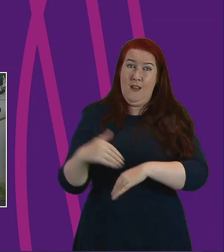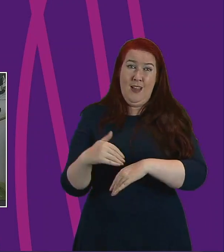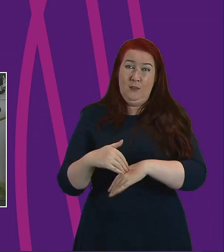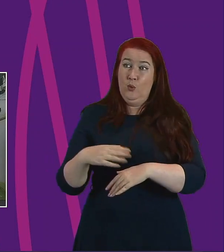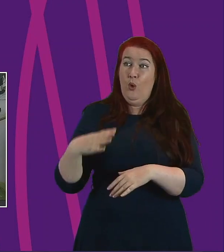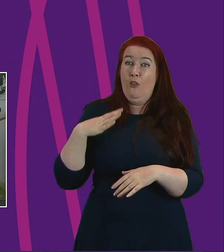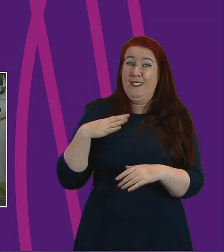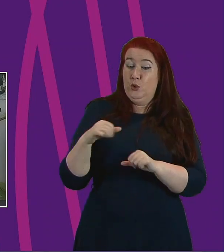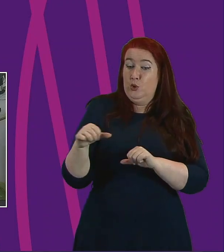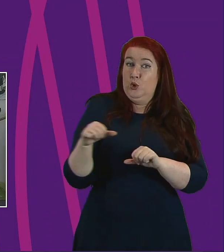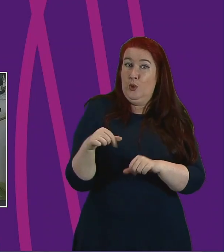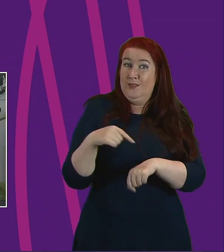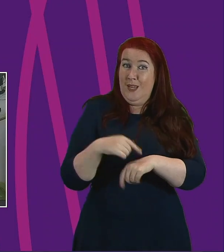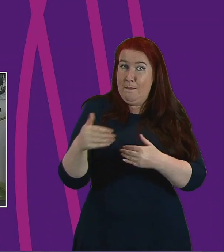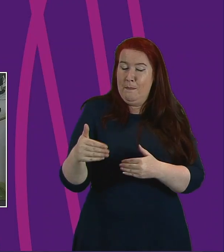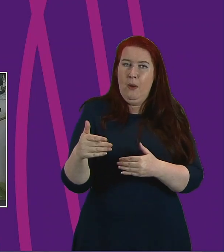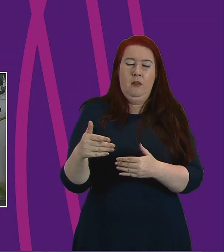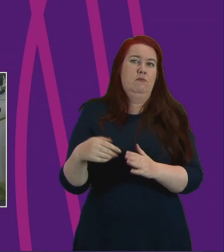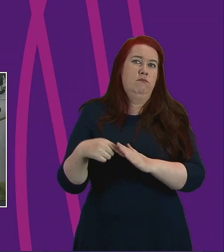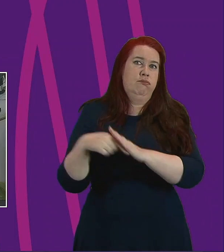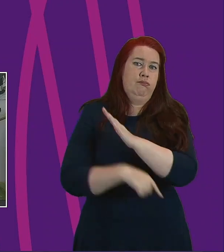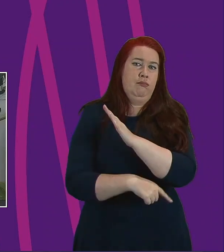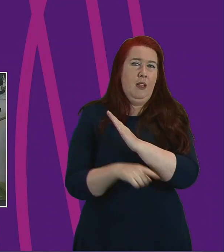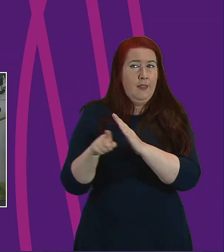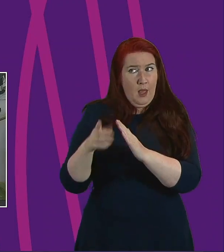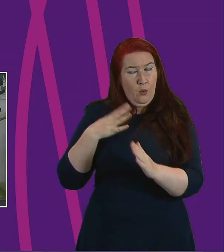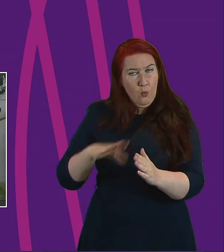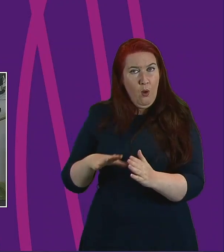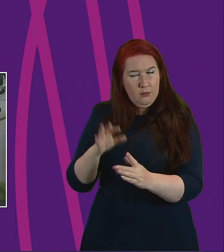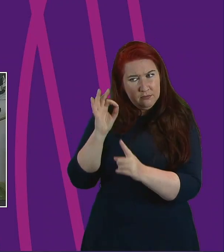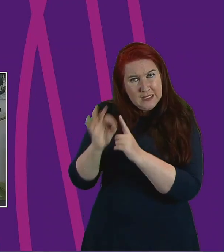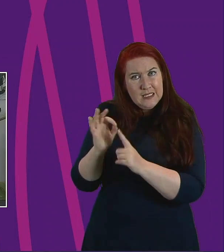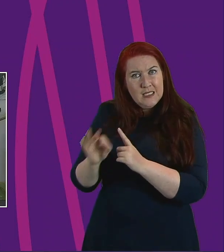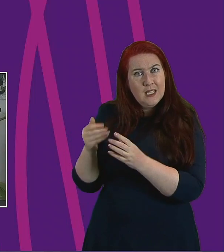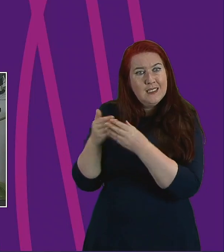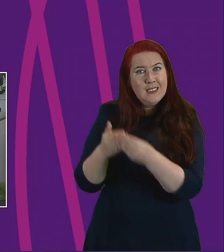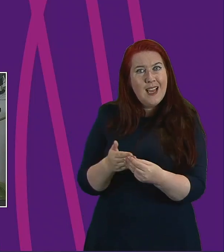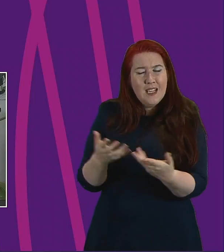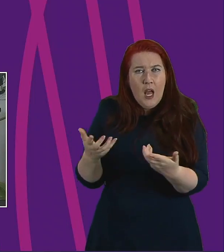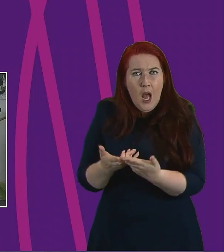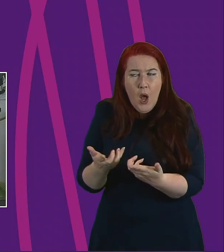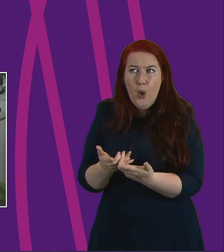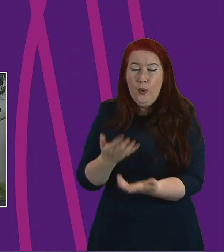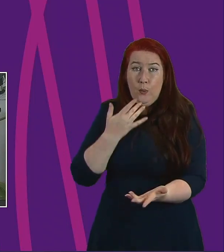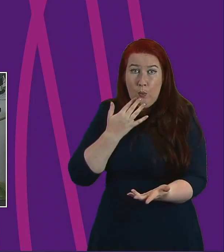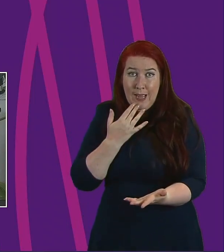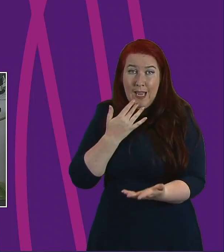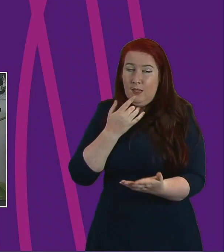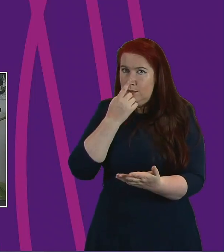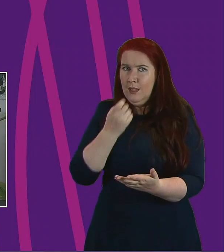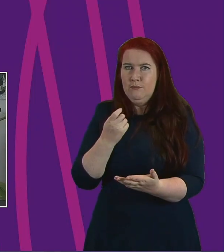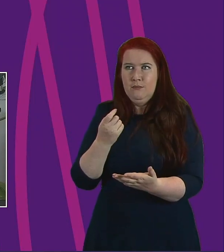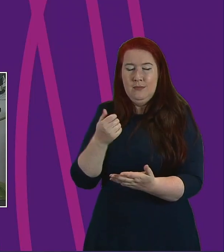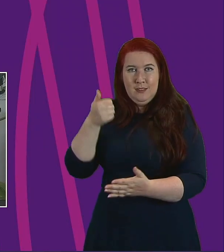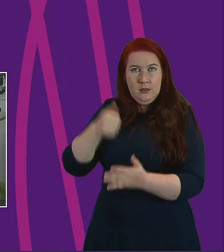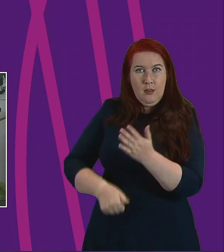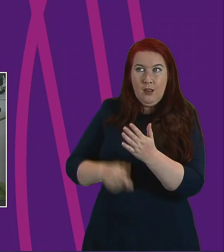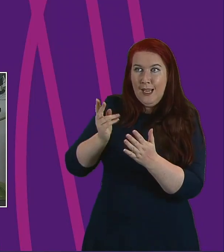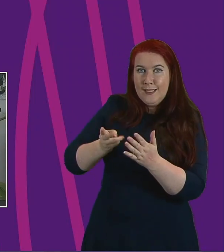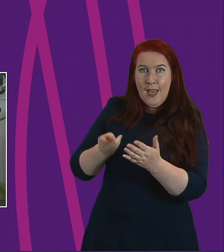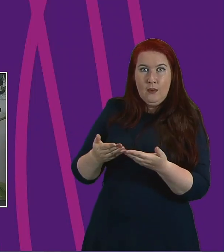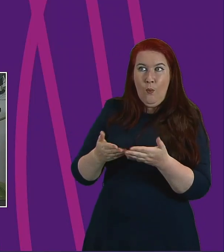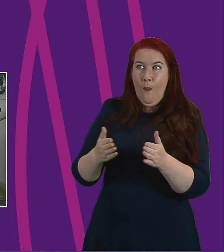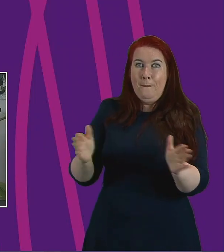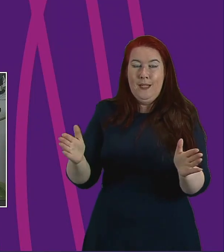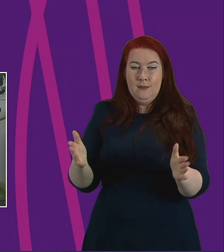short season. They are looking for detailed guidance on how and when they can safely start operations again. The emphasis